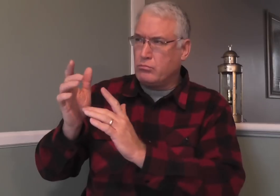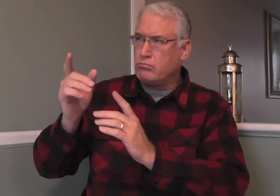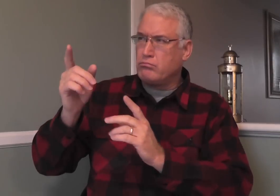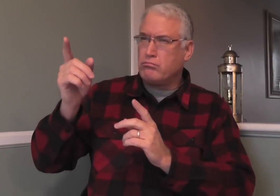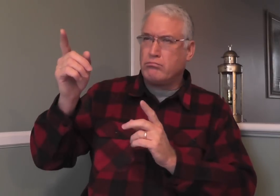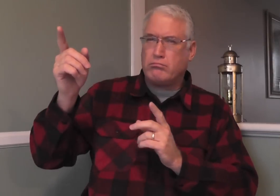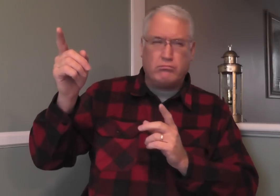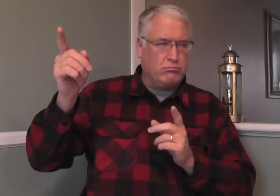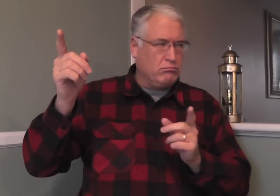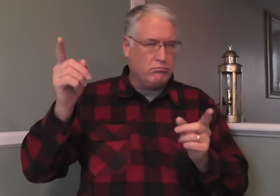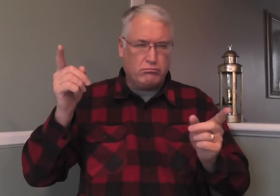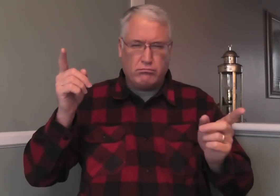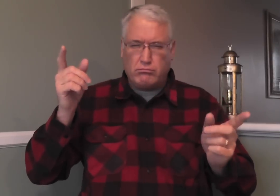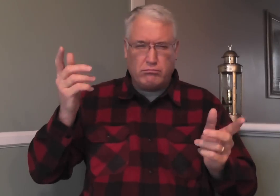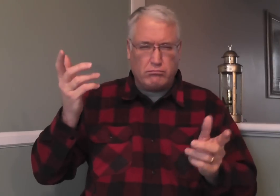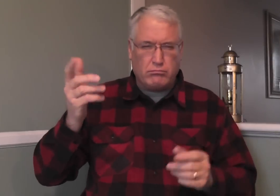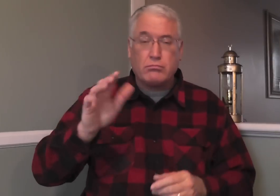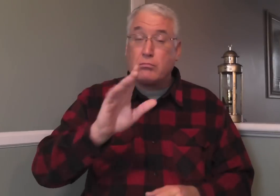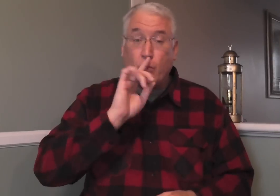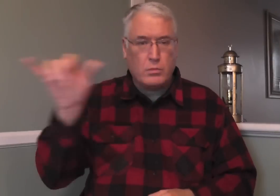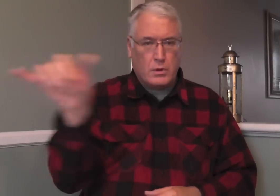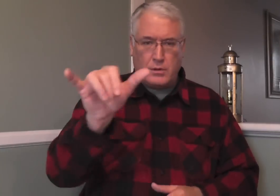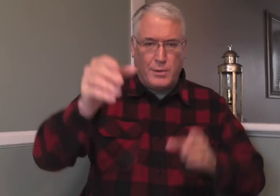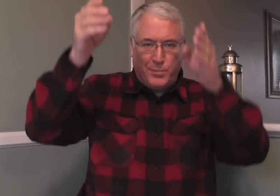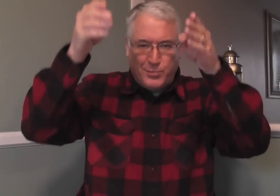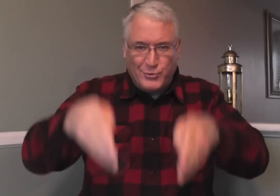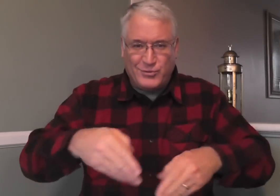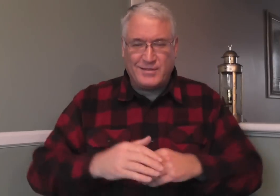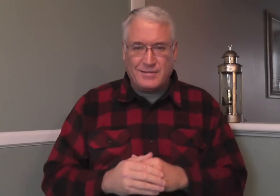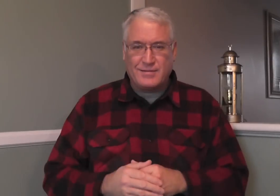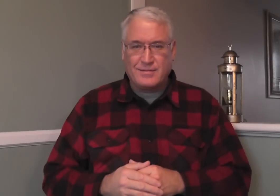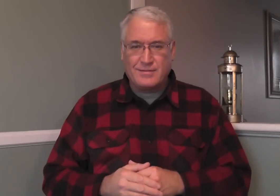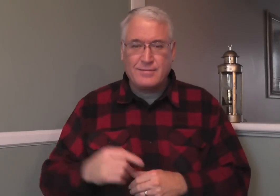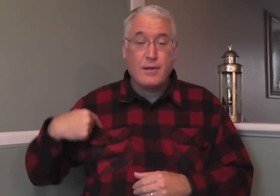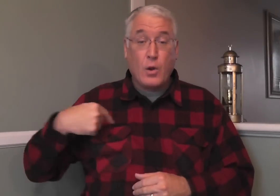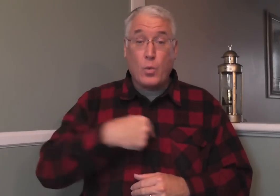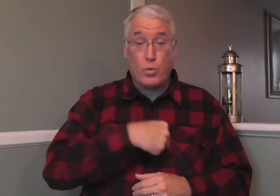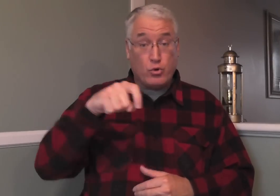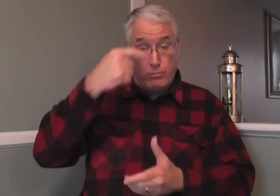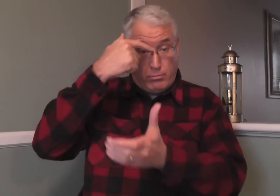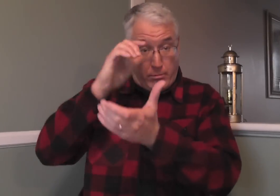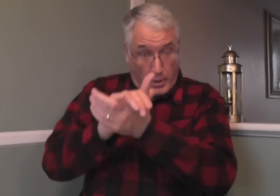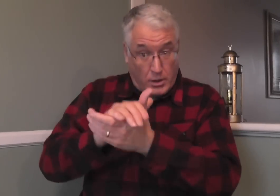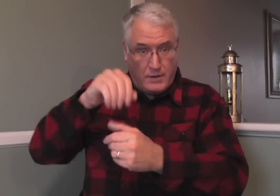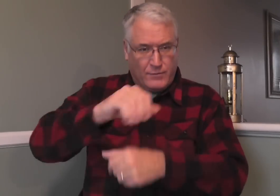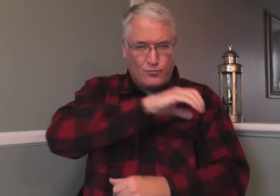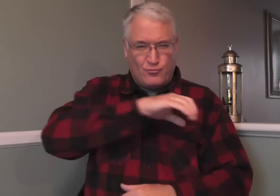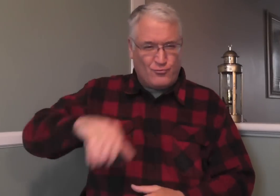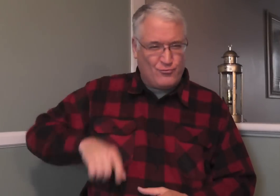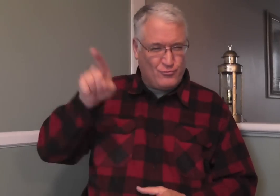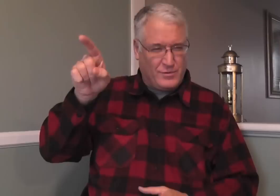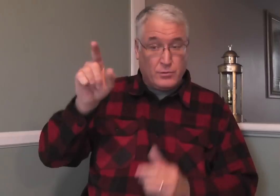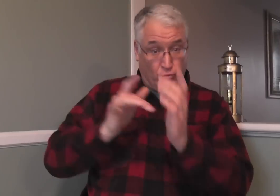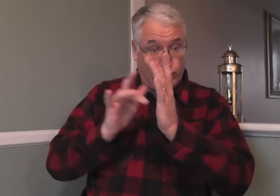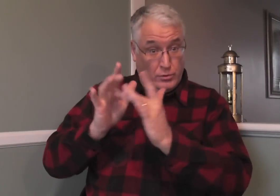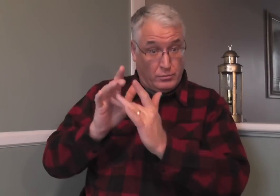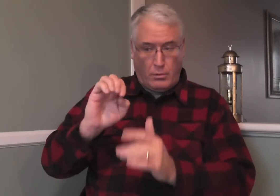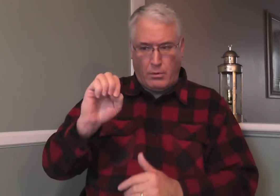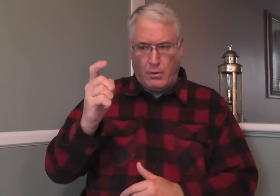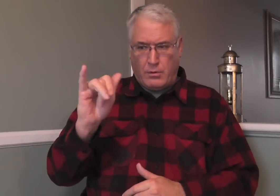we believe in Jesus. Well, really, they're the same. They are God. You believe in